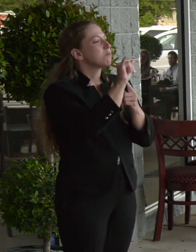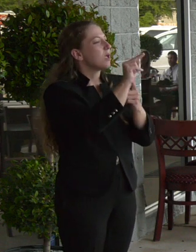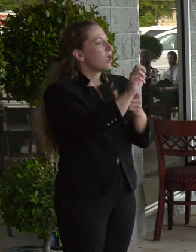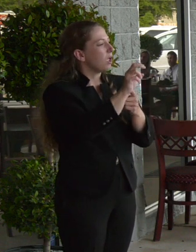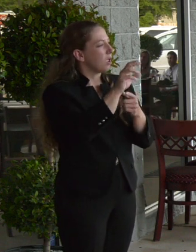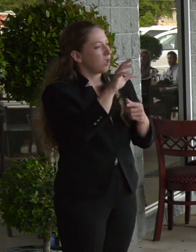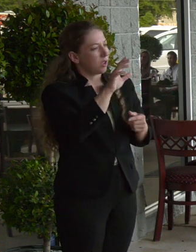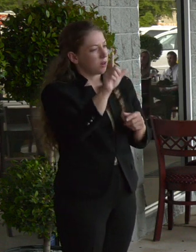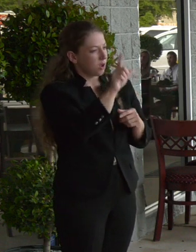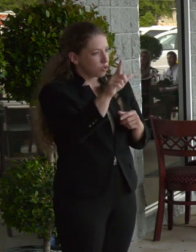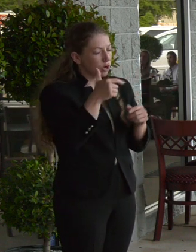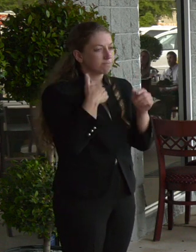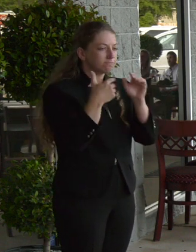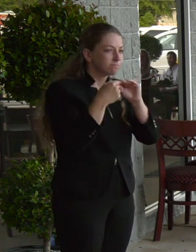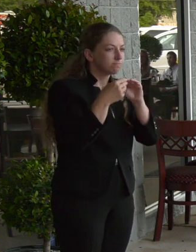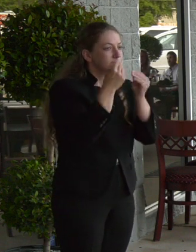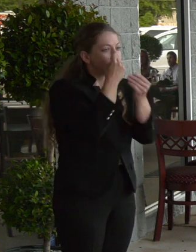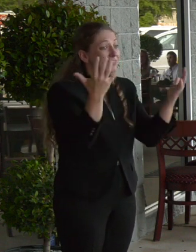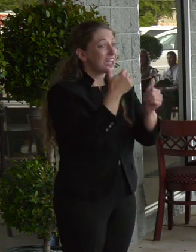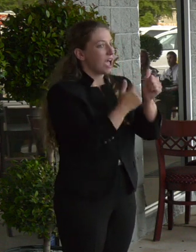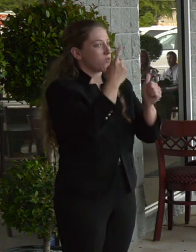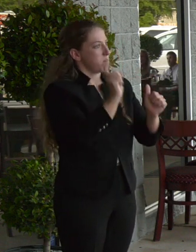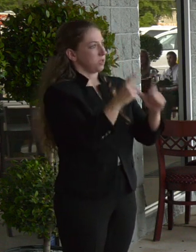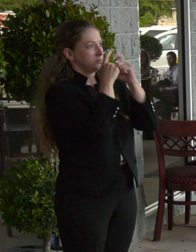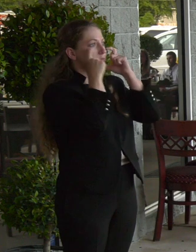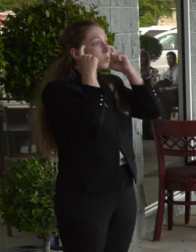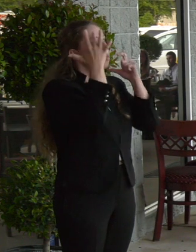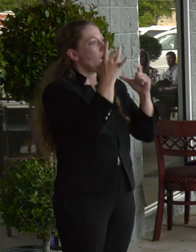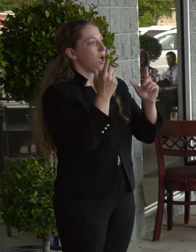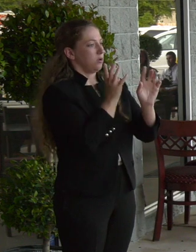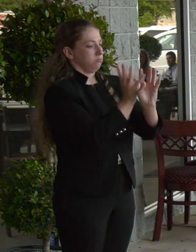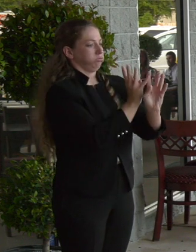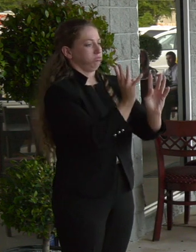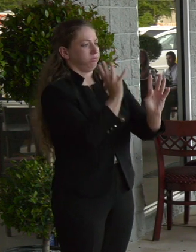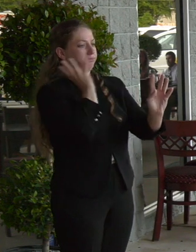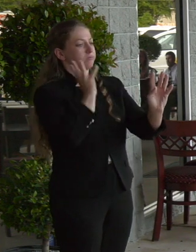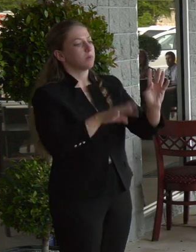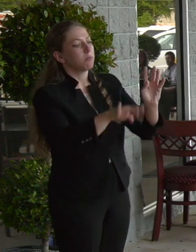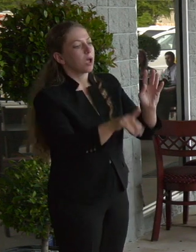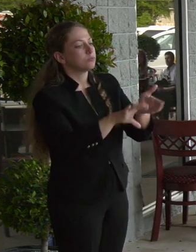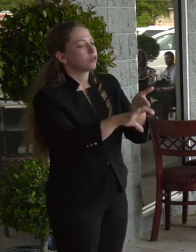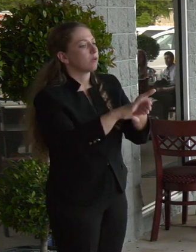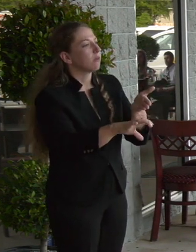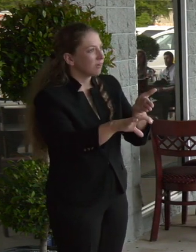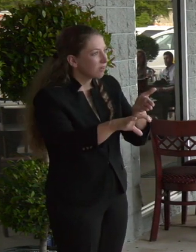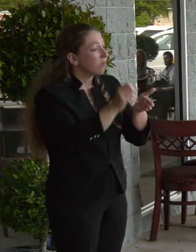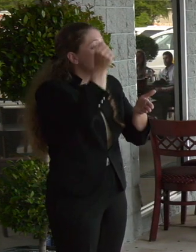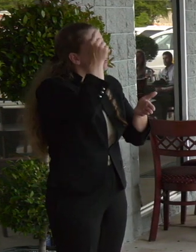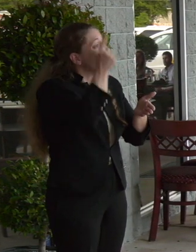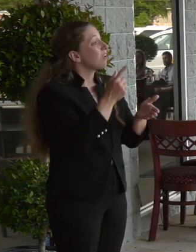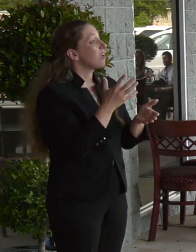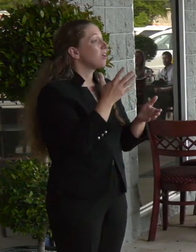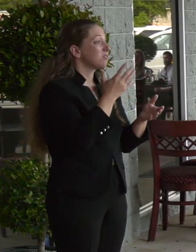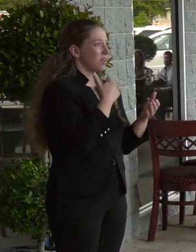everybody's required to wear a mask because there's people in close proximity picking up their relief. I'm encouraging people to wear masks when I'm in grocery